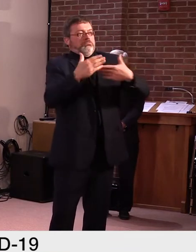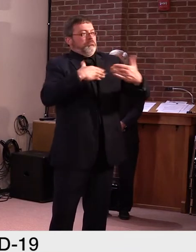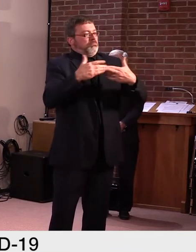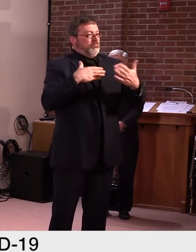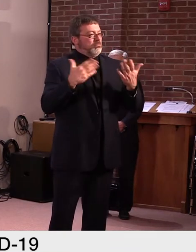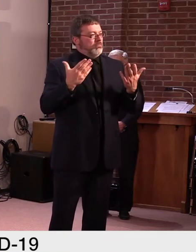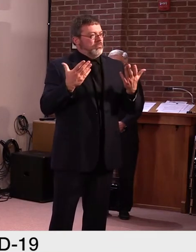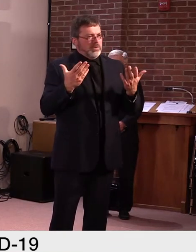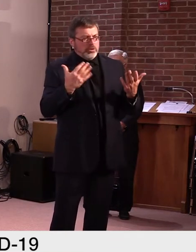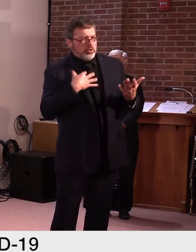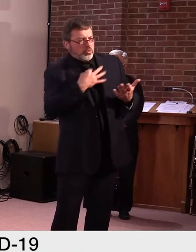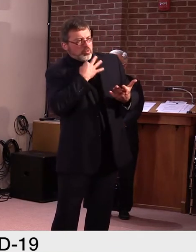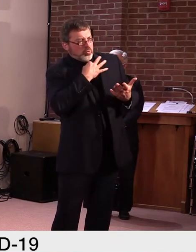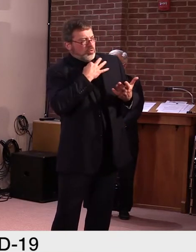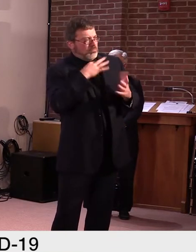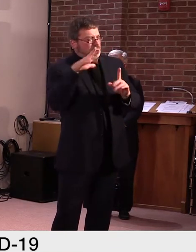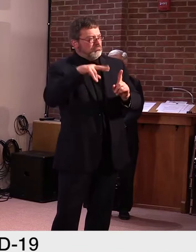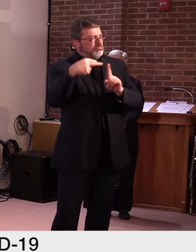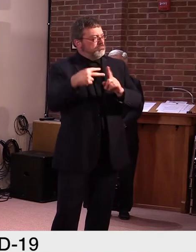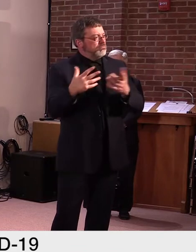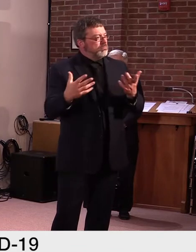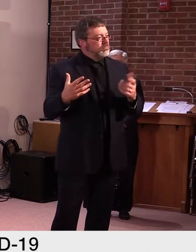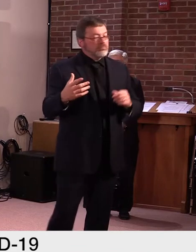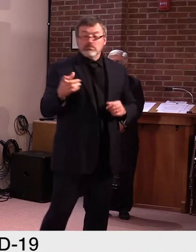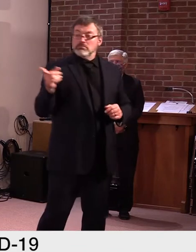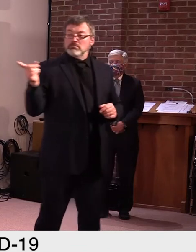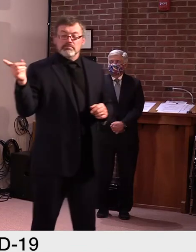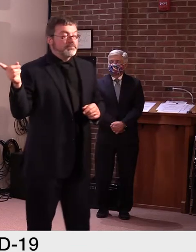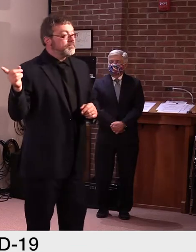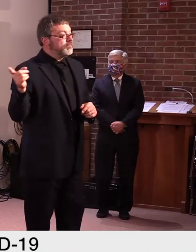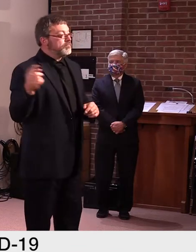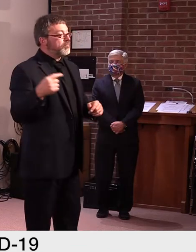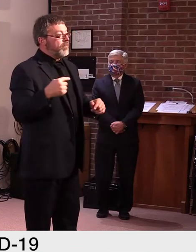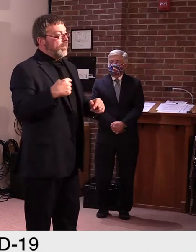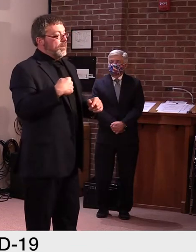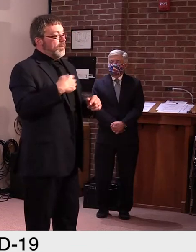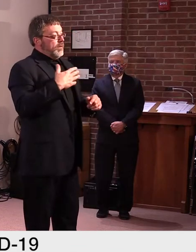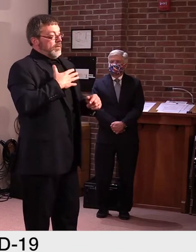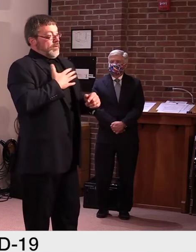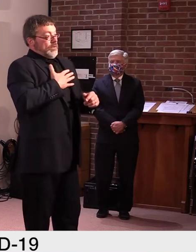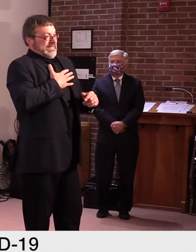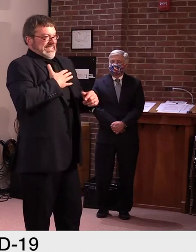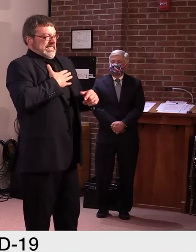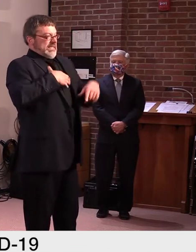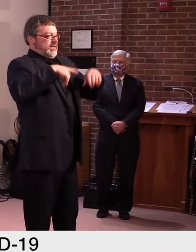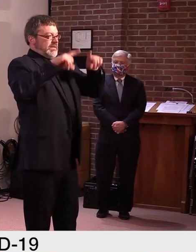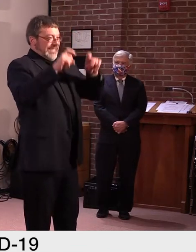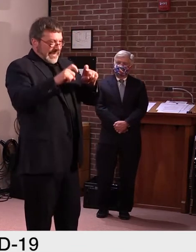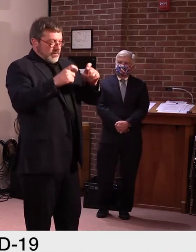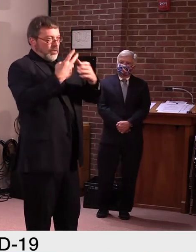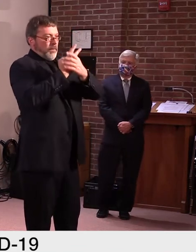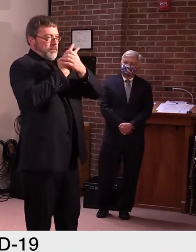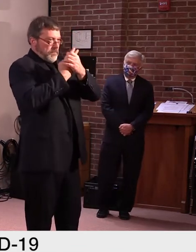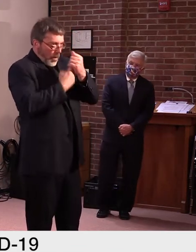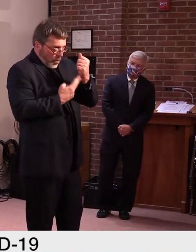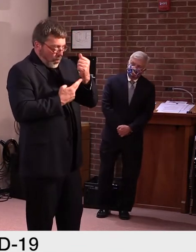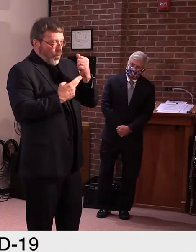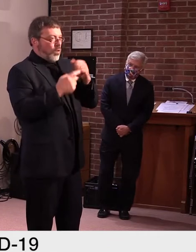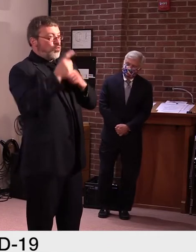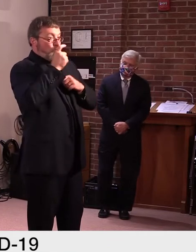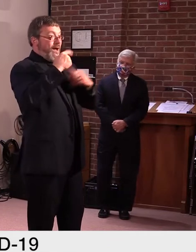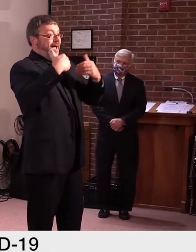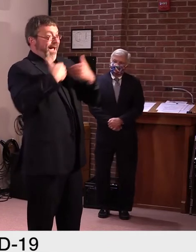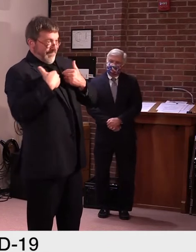again, from my standpoint, um, most, I mean, we're, we're testing both symptomatic and asymptomatic people.